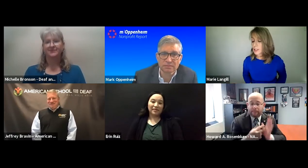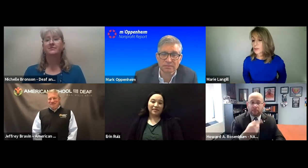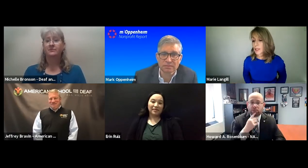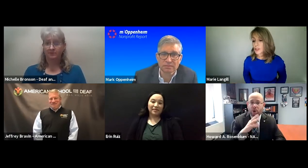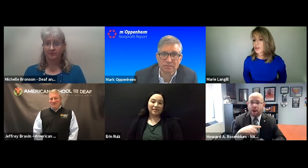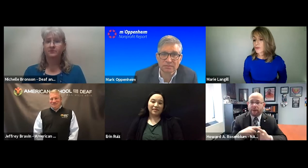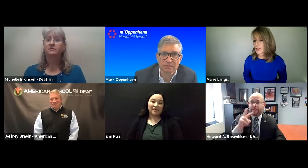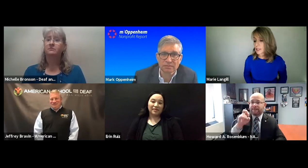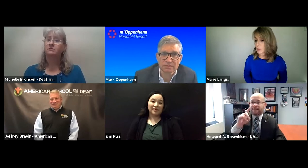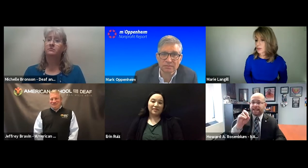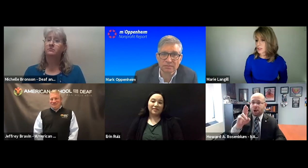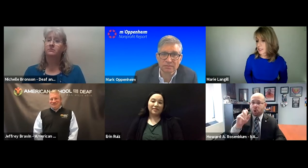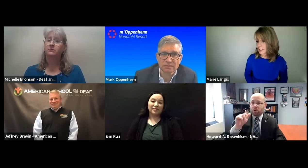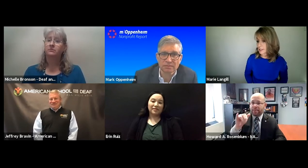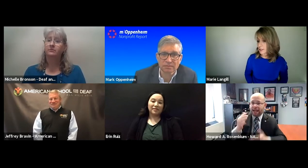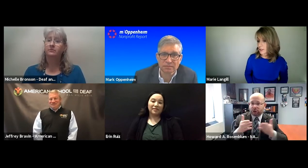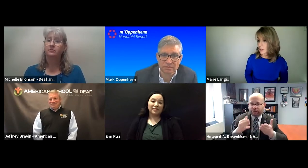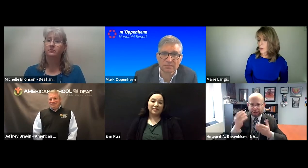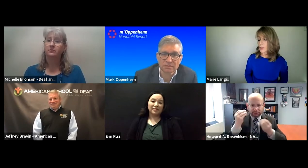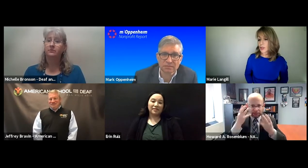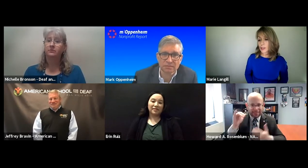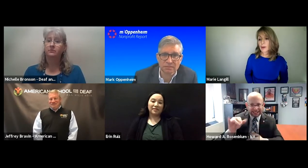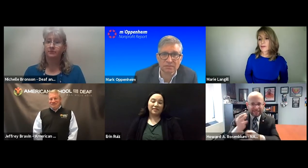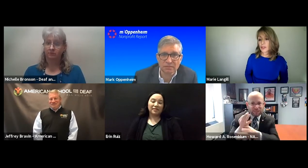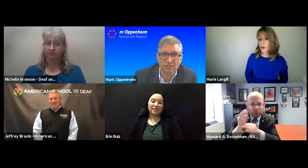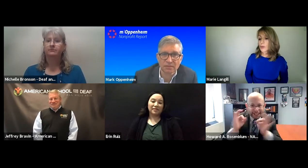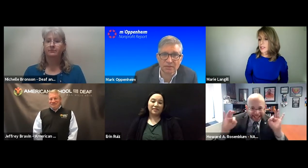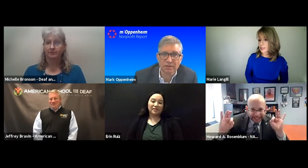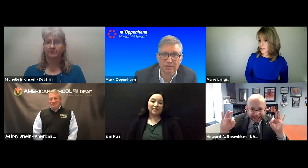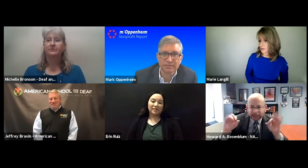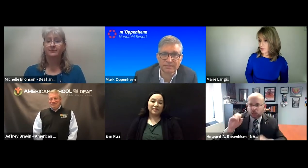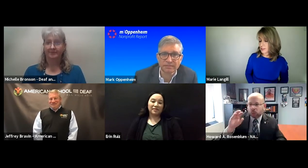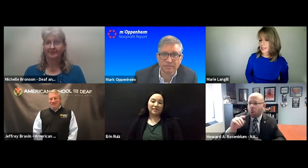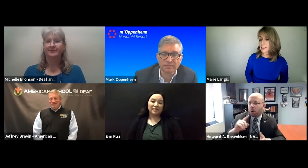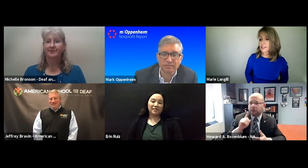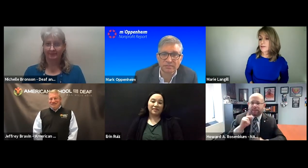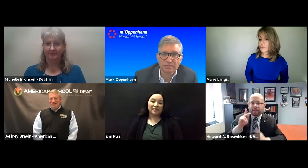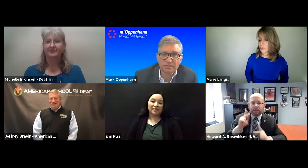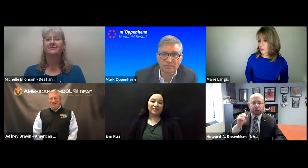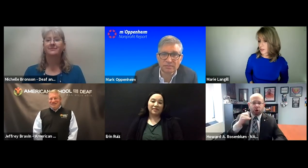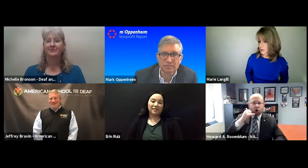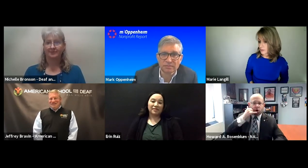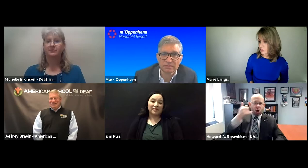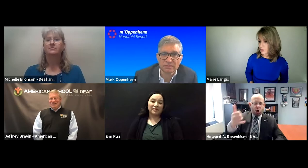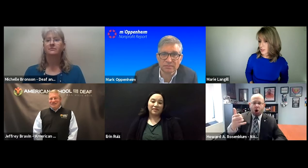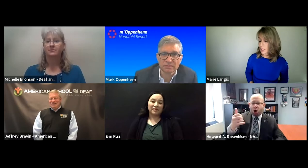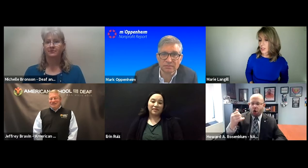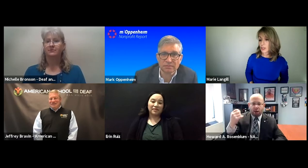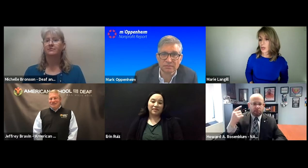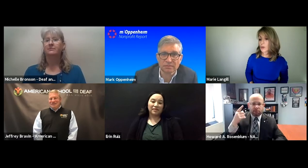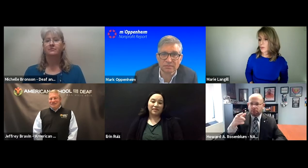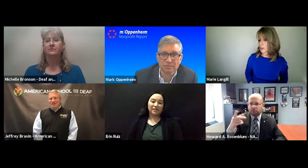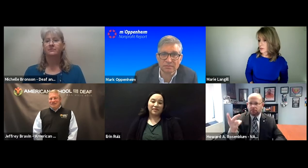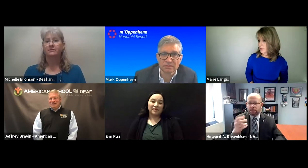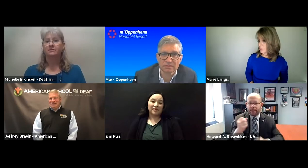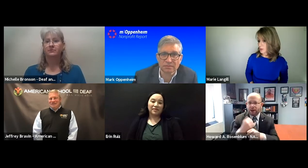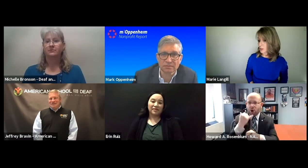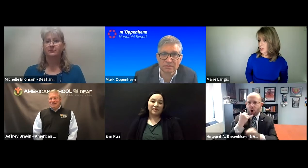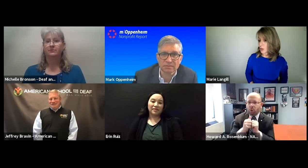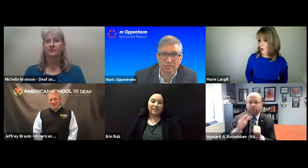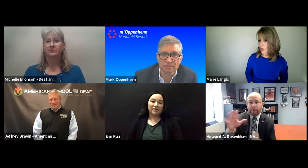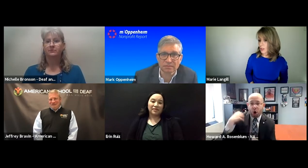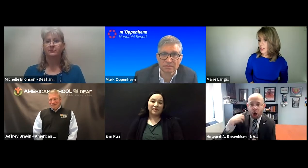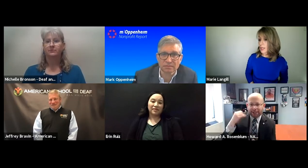communicate to make sure you're fitting someone's needs. We talked about video relay service. It is a free service. You know, that